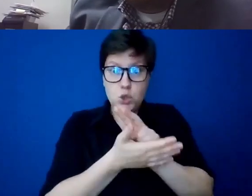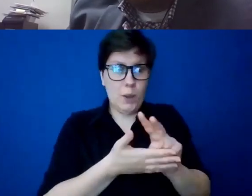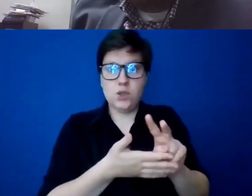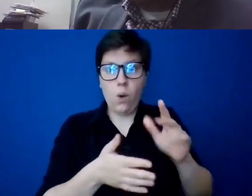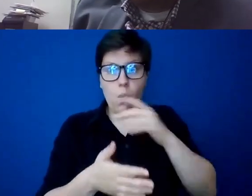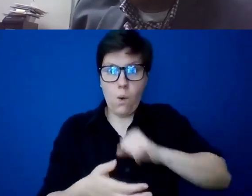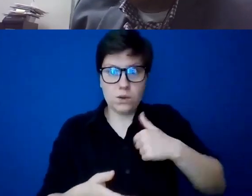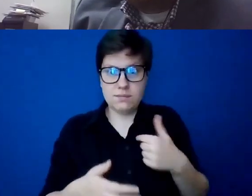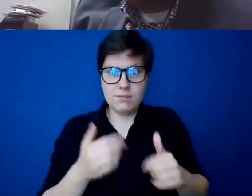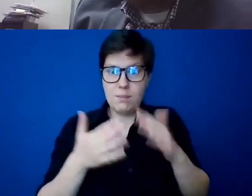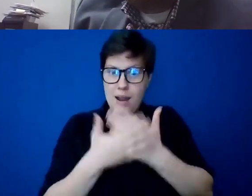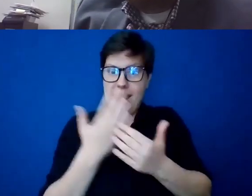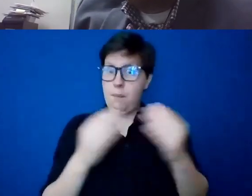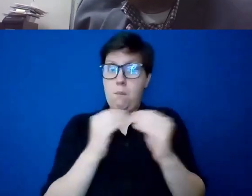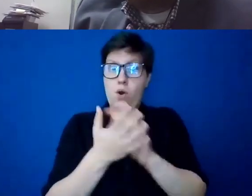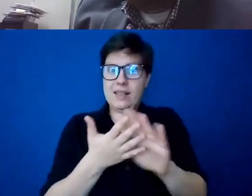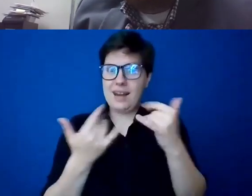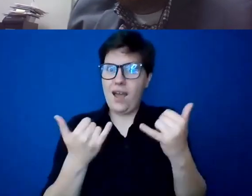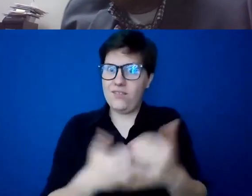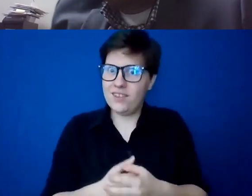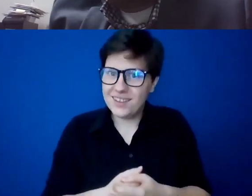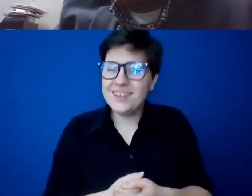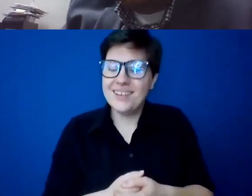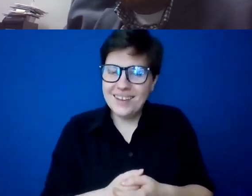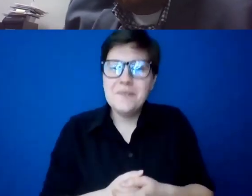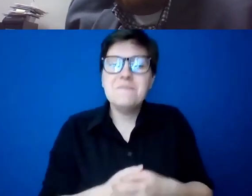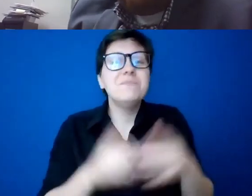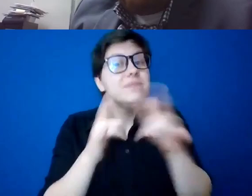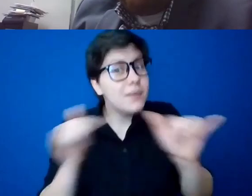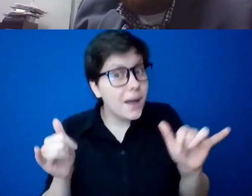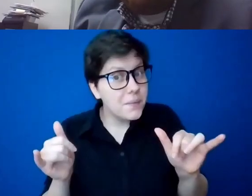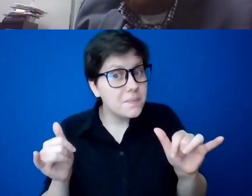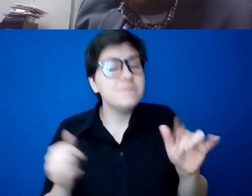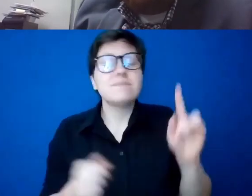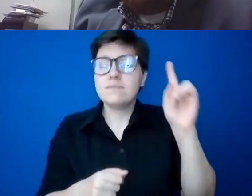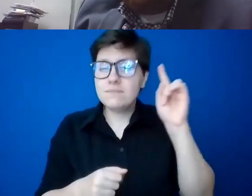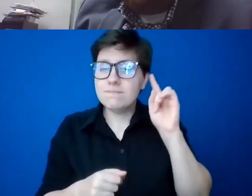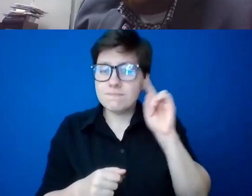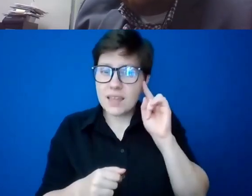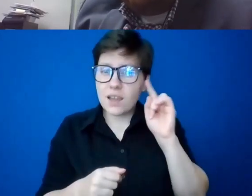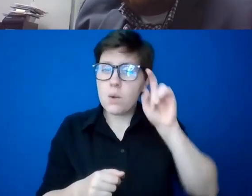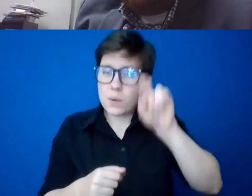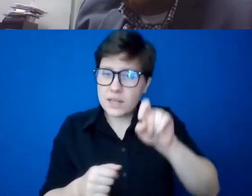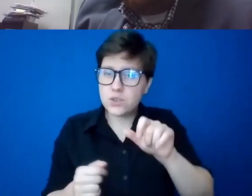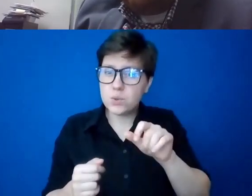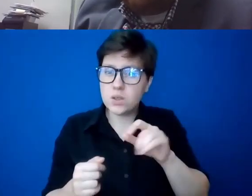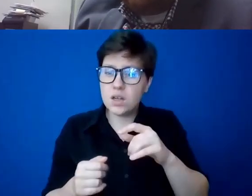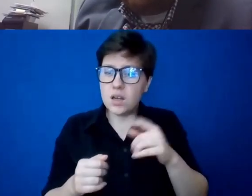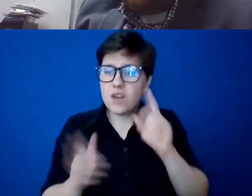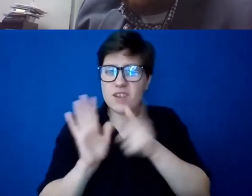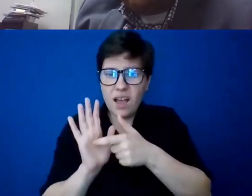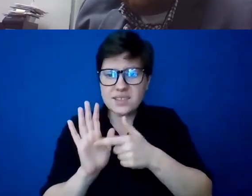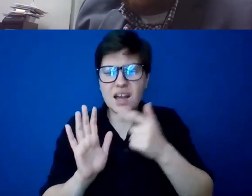And, um, but by the same token, I think we have to confront the fact of the, wait a minute, what makes me